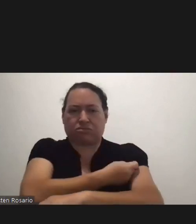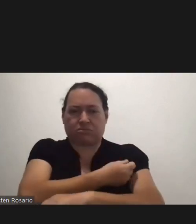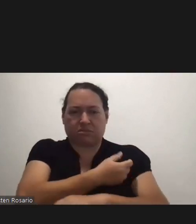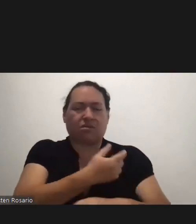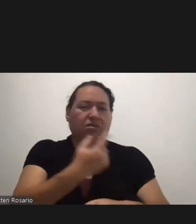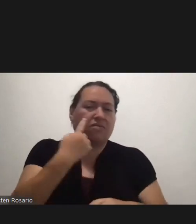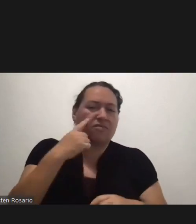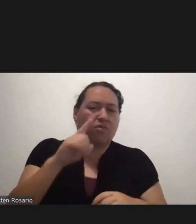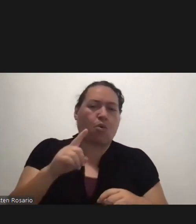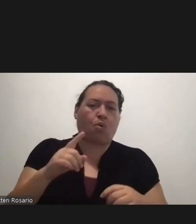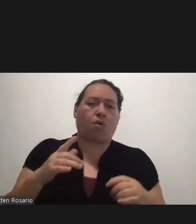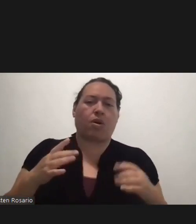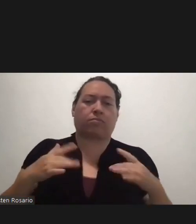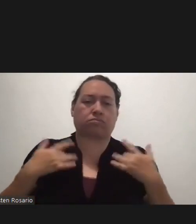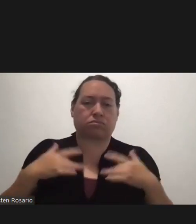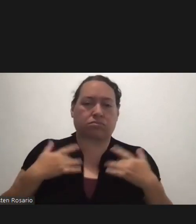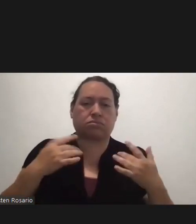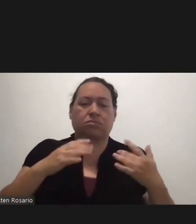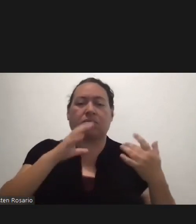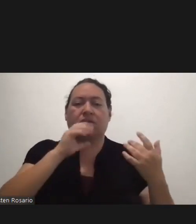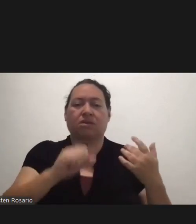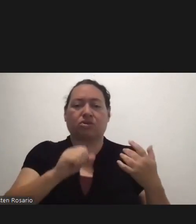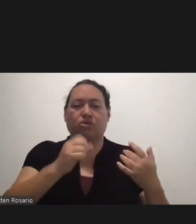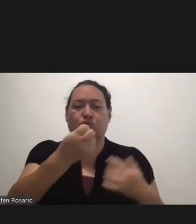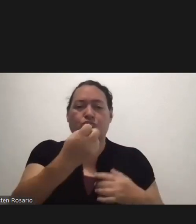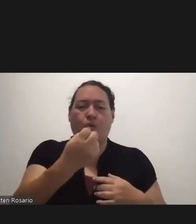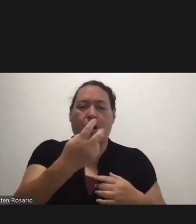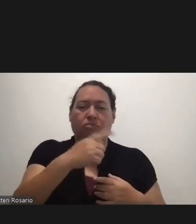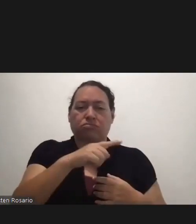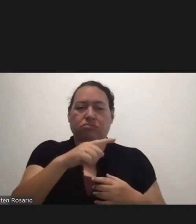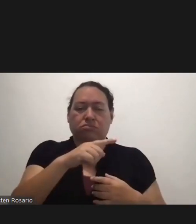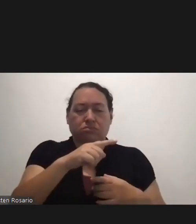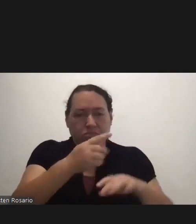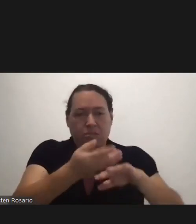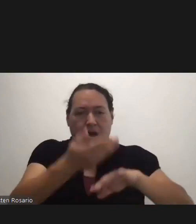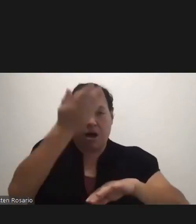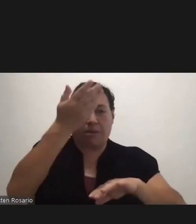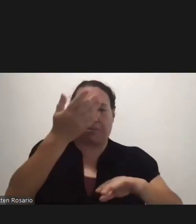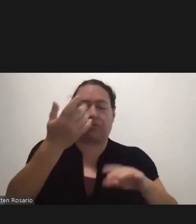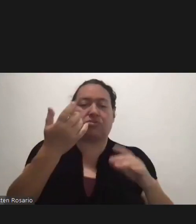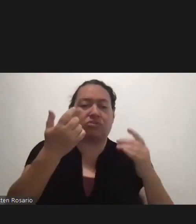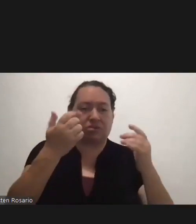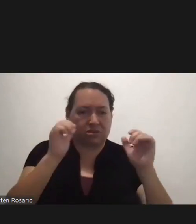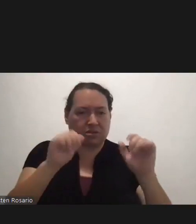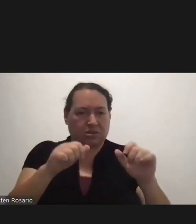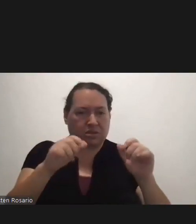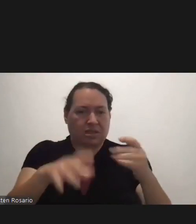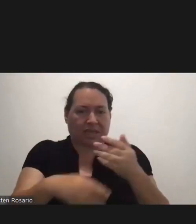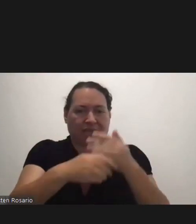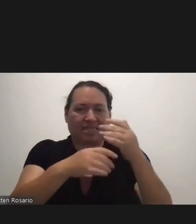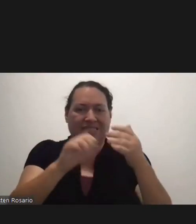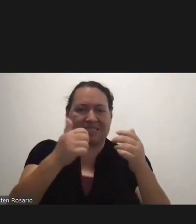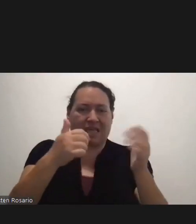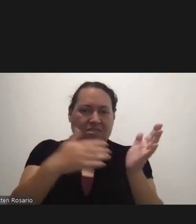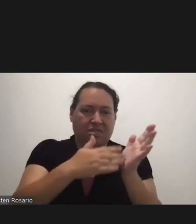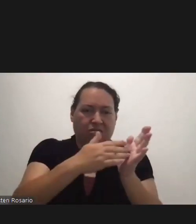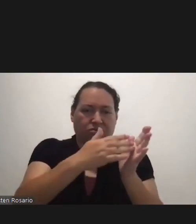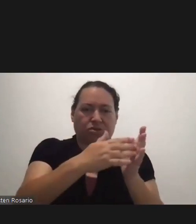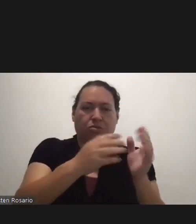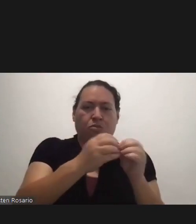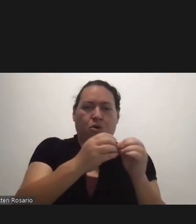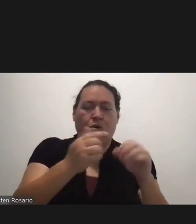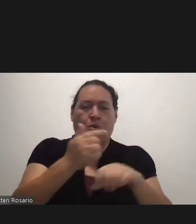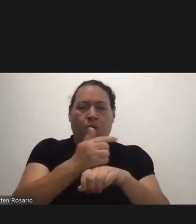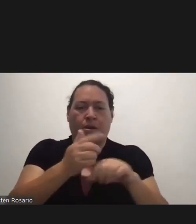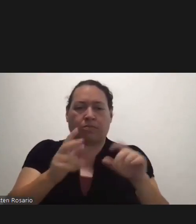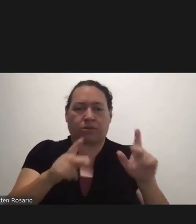adolescents 12 years and older This expanded eligibility Adds another 10,000-plus Guam residents Who